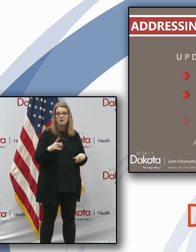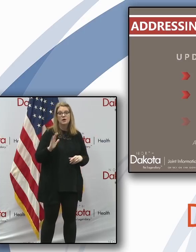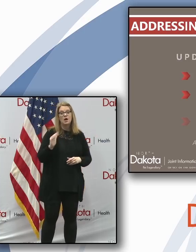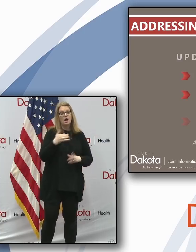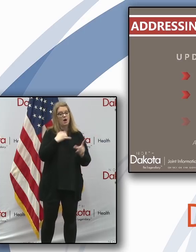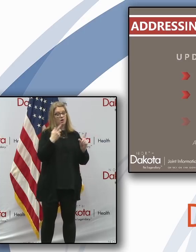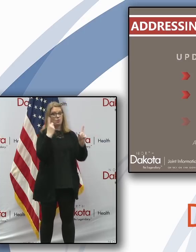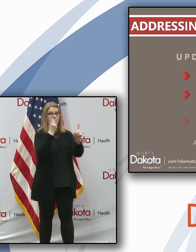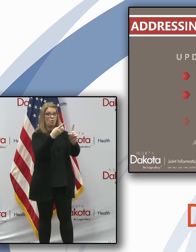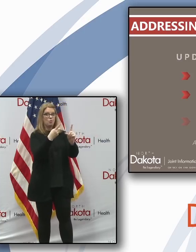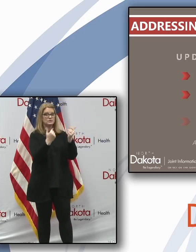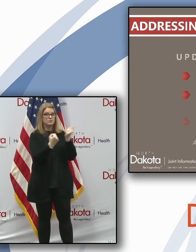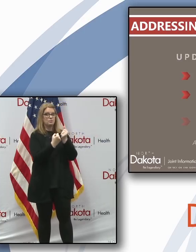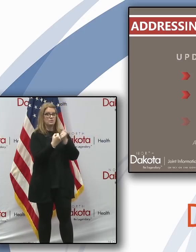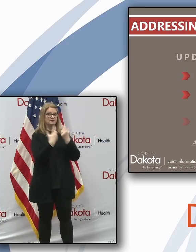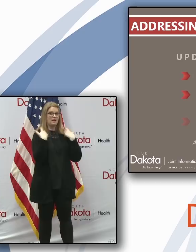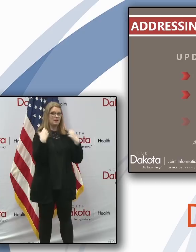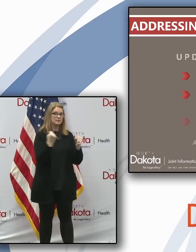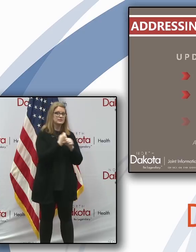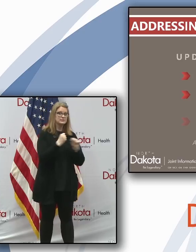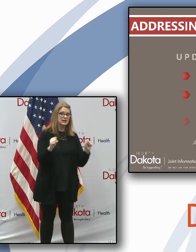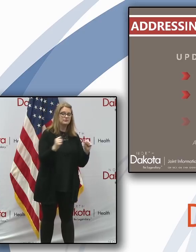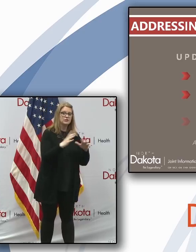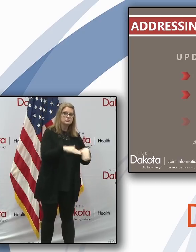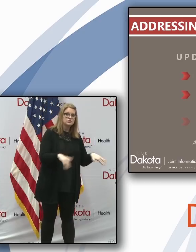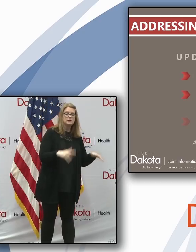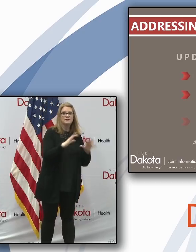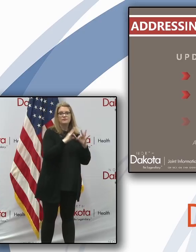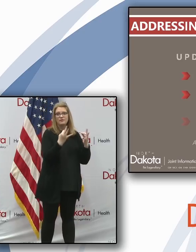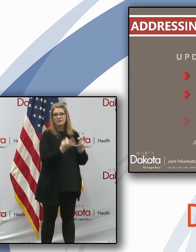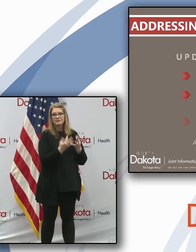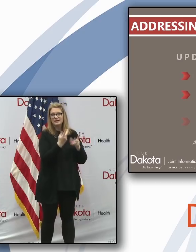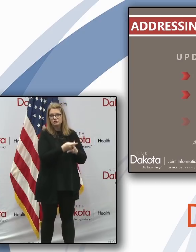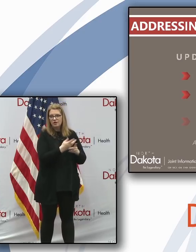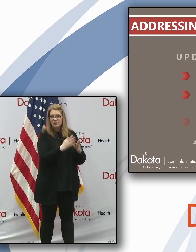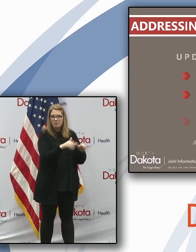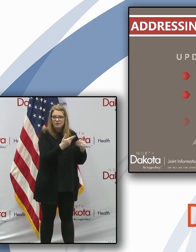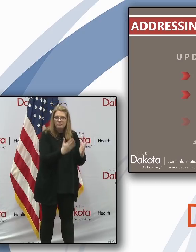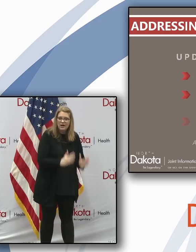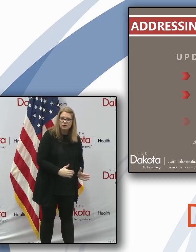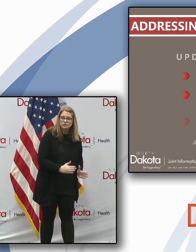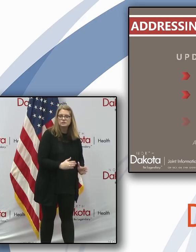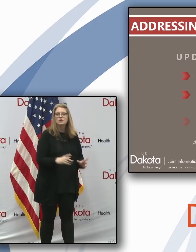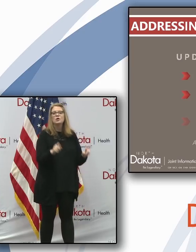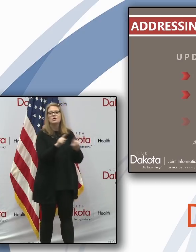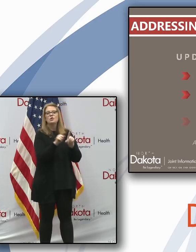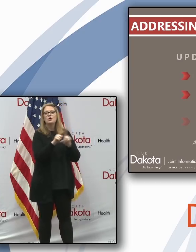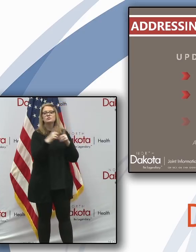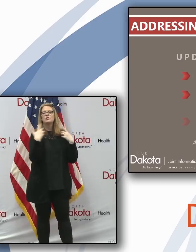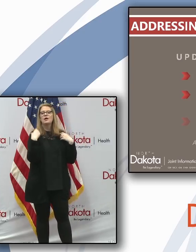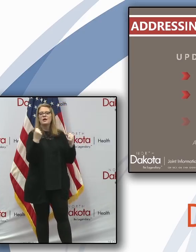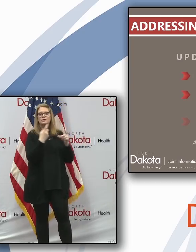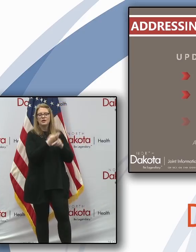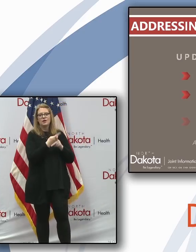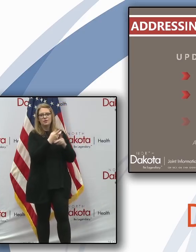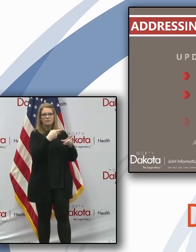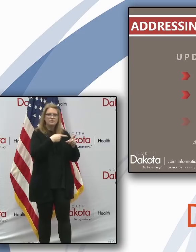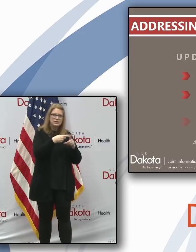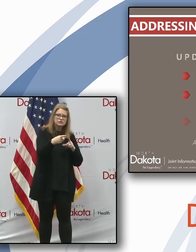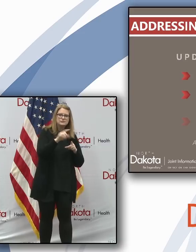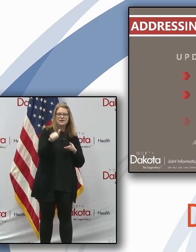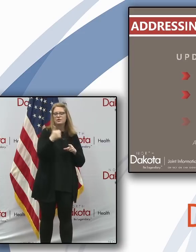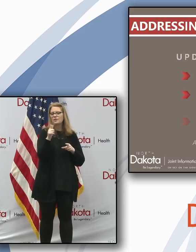same, which is support the health and safety of children, family, and child care providers. Number two, assure that health care professionals and other Lifeline workers